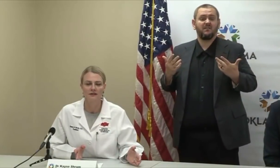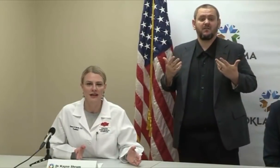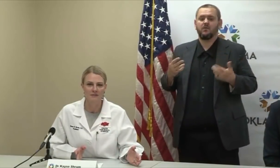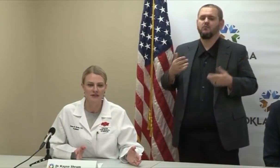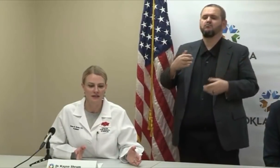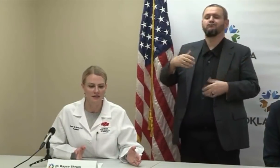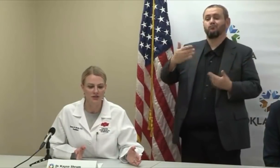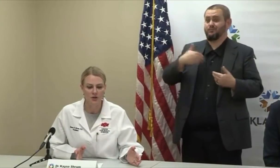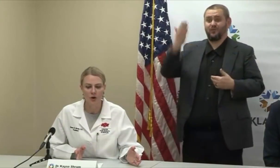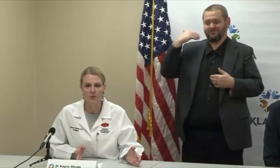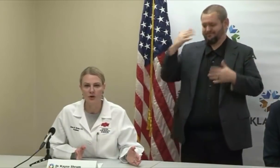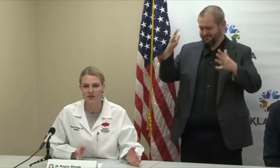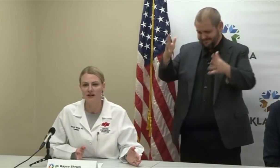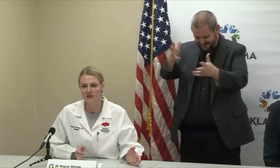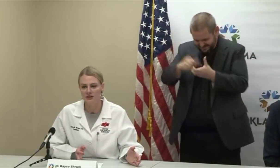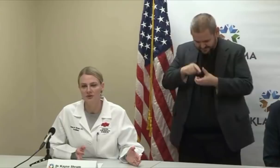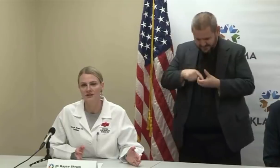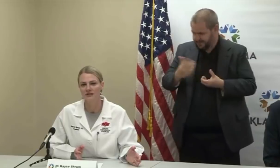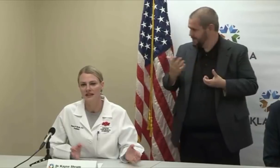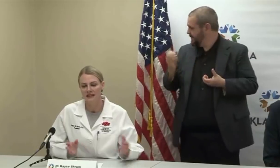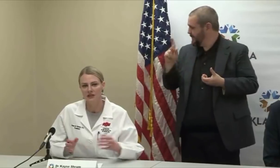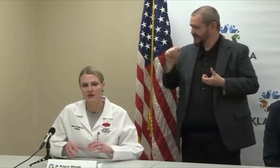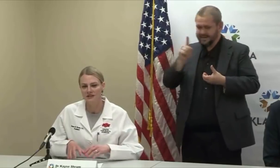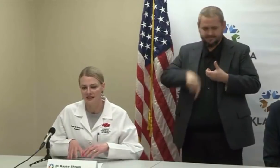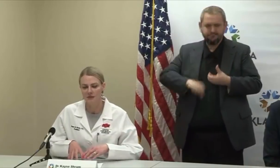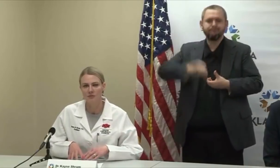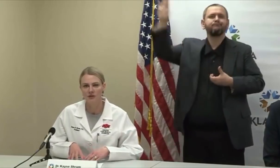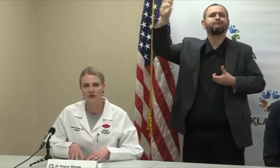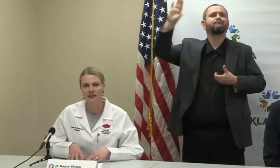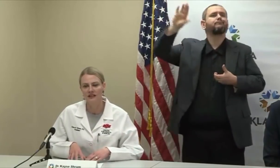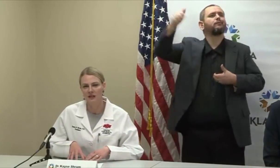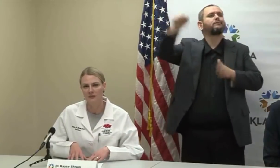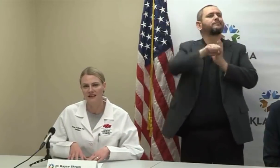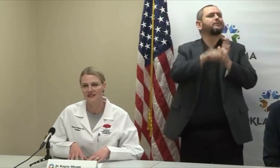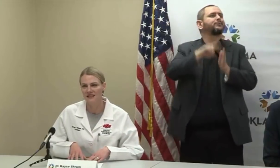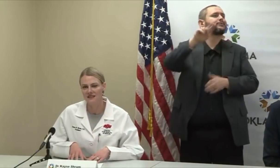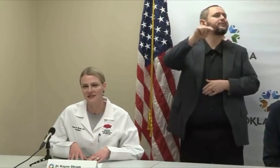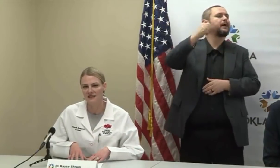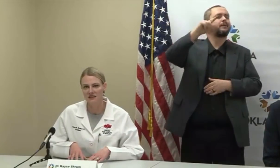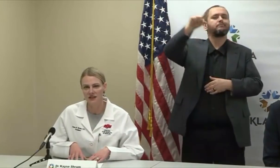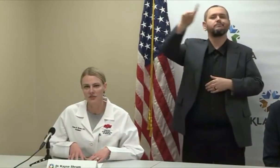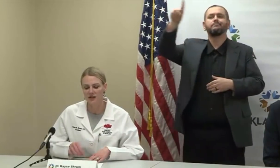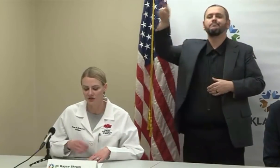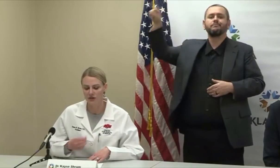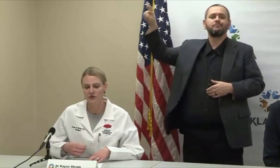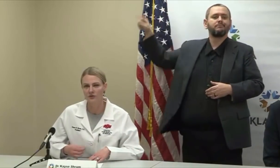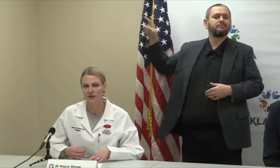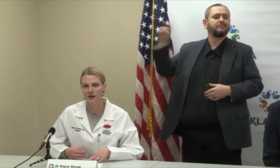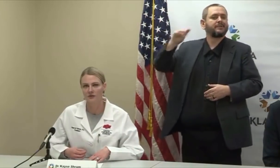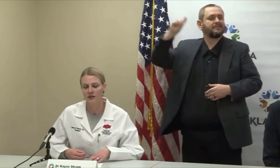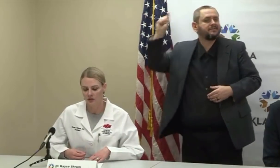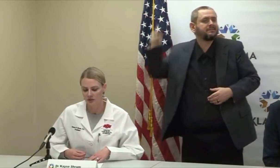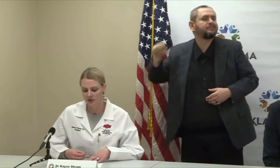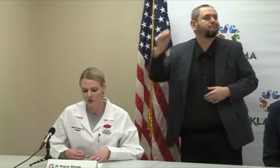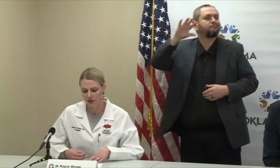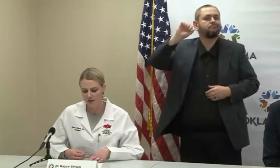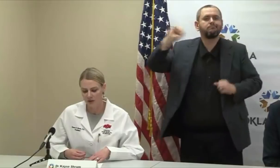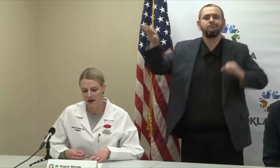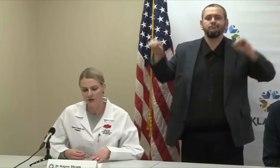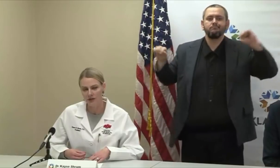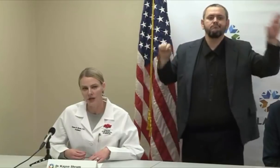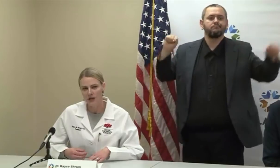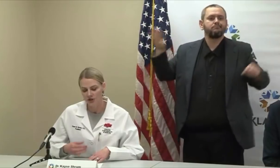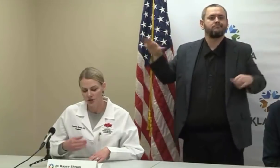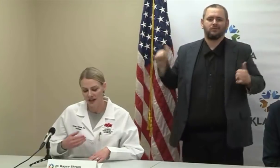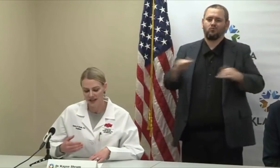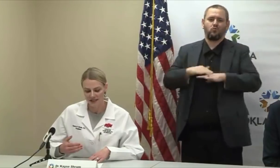lab tests. And so what we're trying to do is increase the capability and the capacity inside the state so we can turn those around within 24